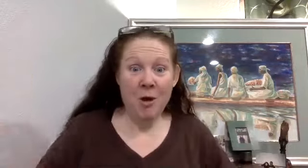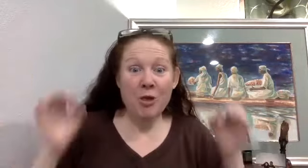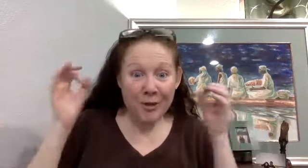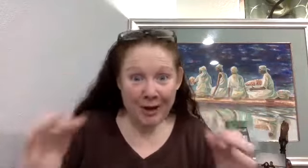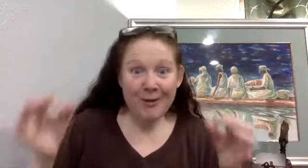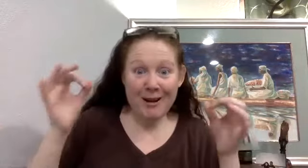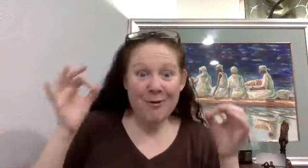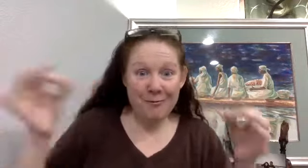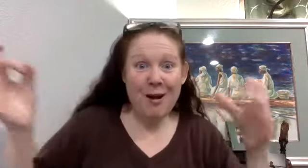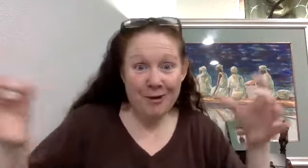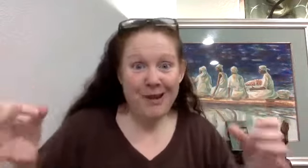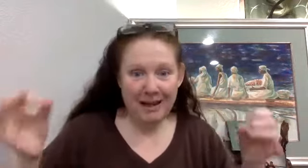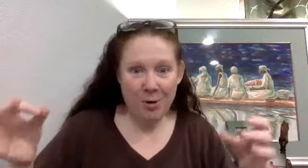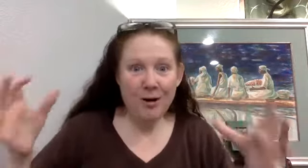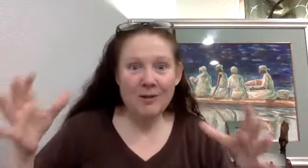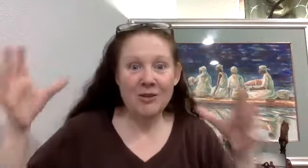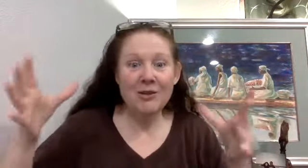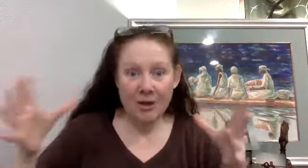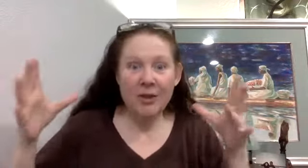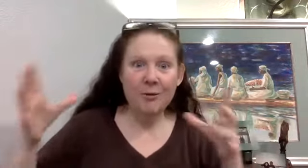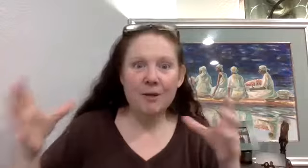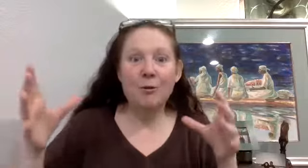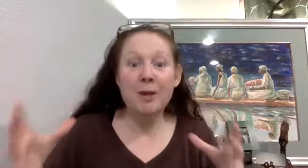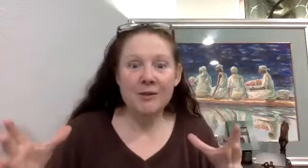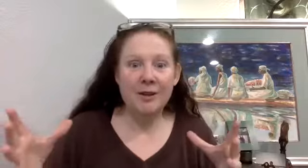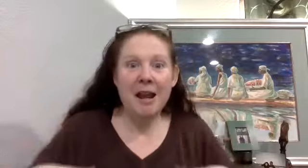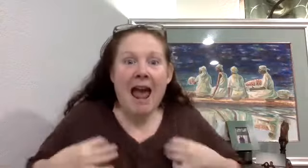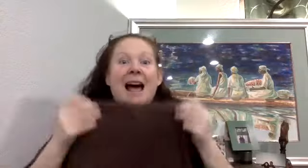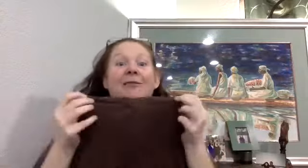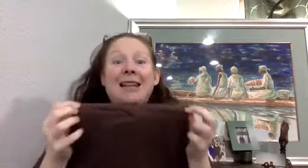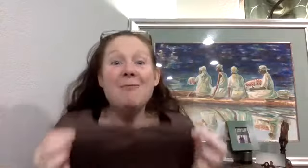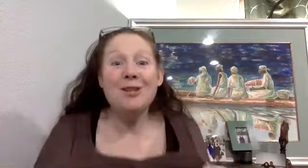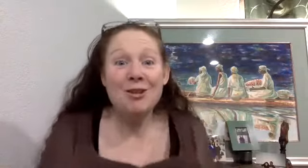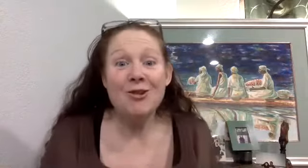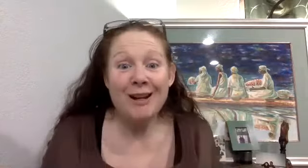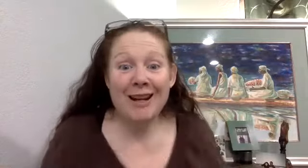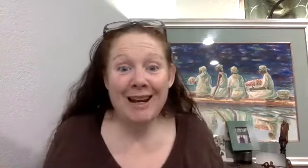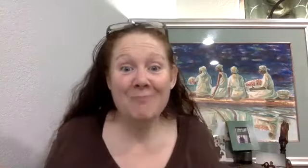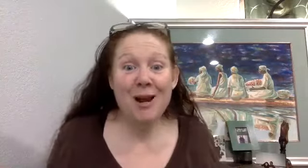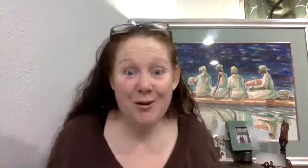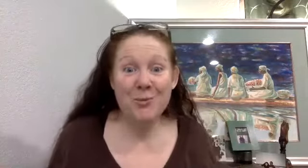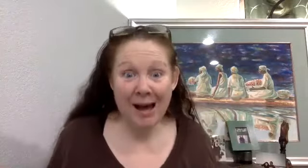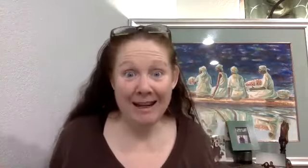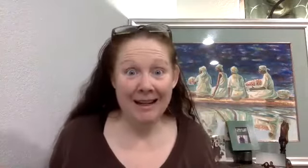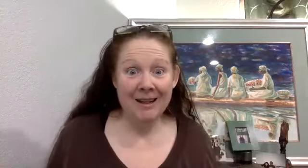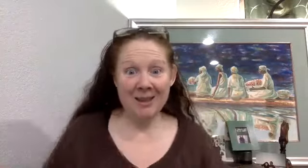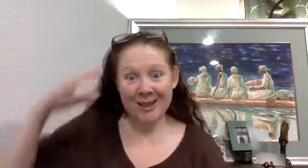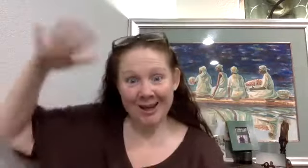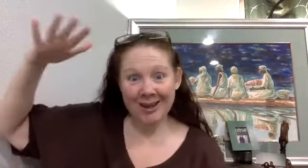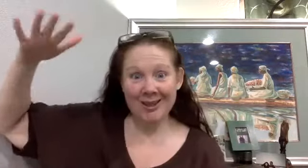The theory of uniting Parkinson's is the theory of obesity. And I've demonstrated it in my own body. This theory, this